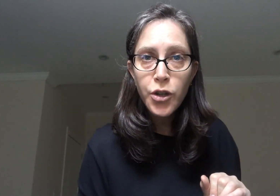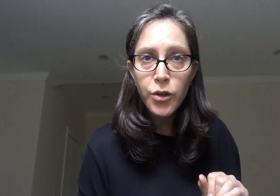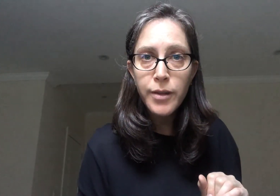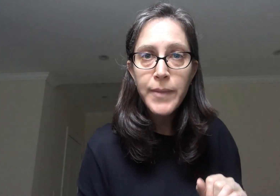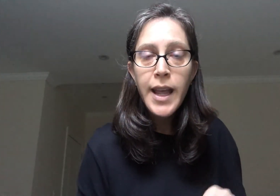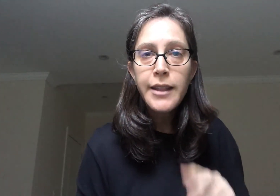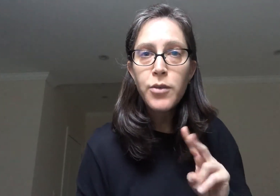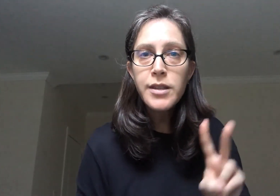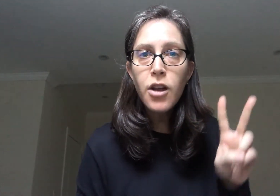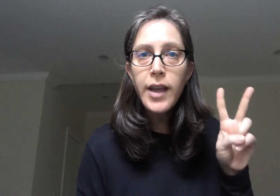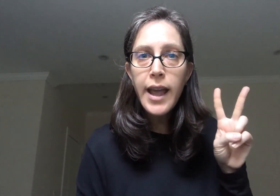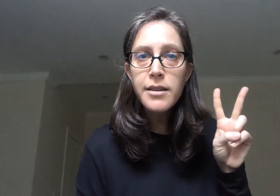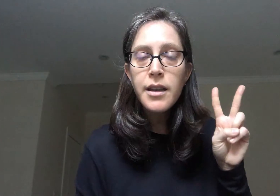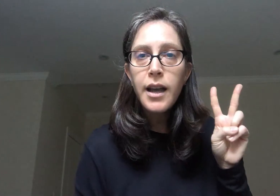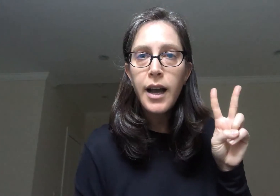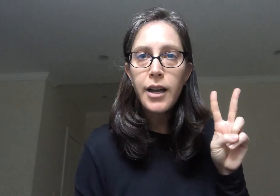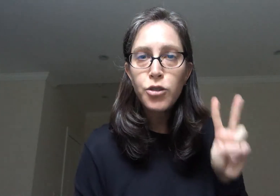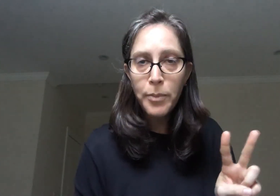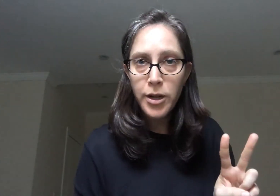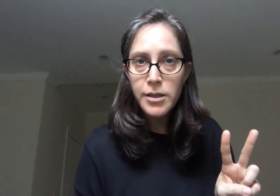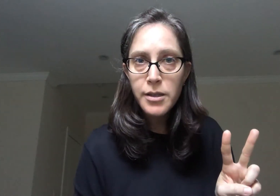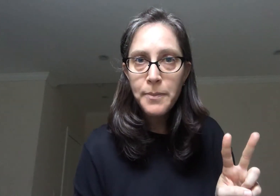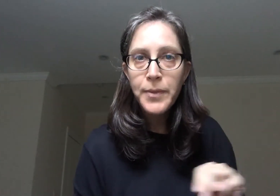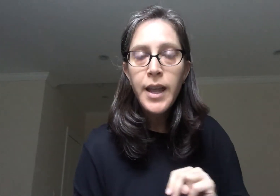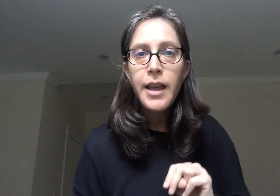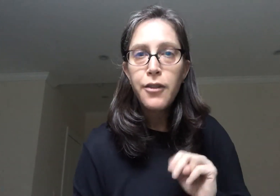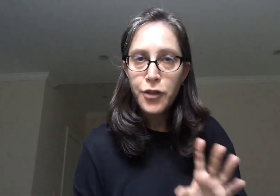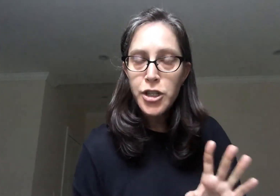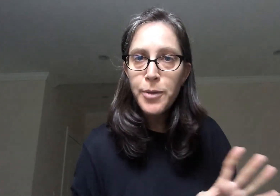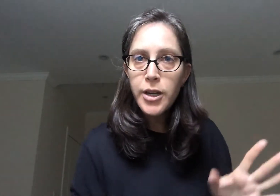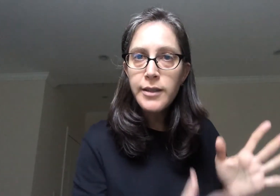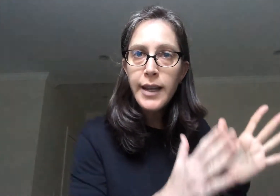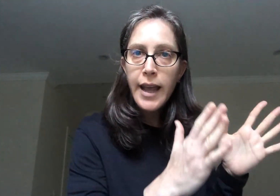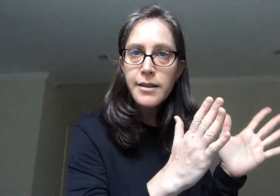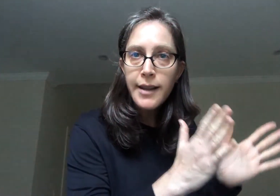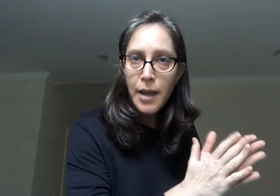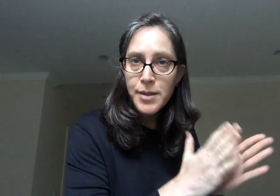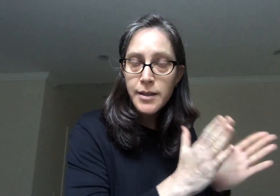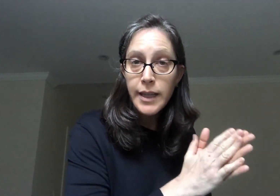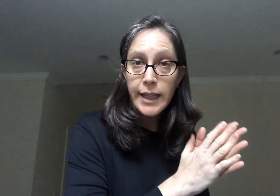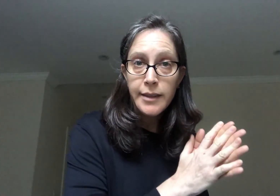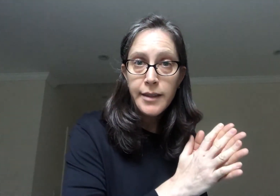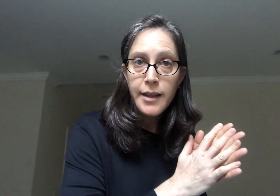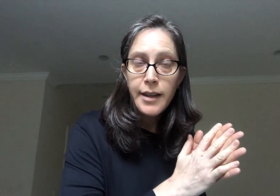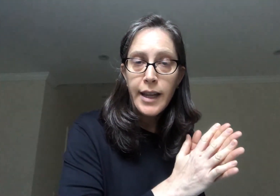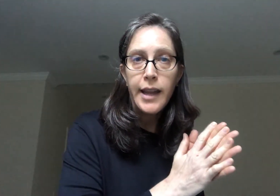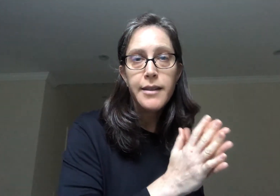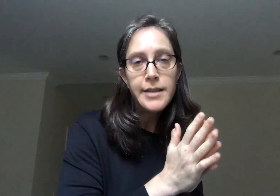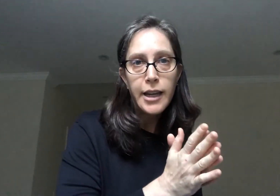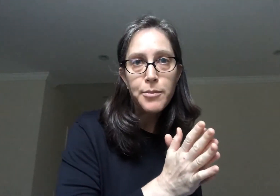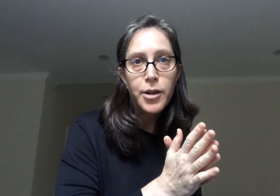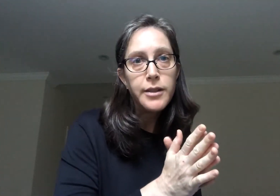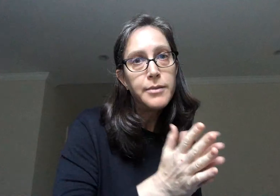Good. Now this song has two parts. The first part has claps in it and the second part